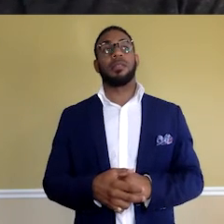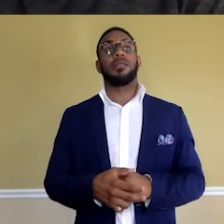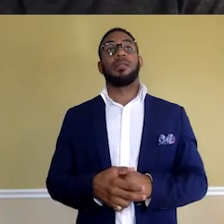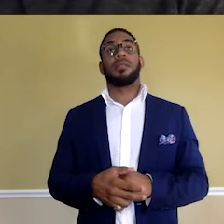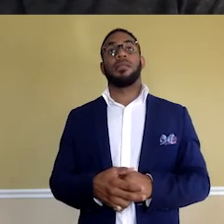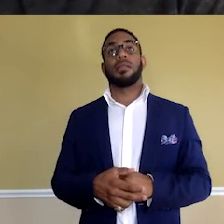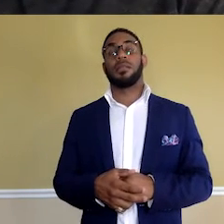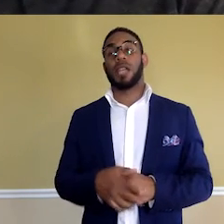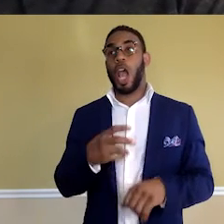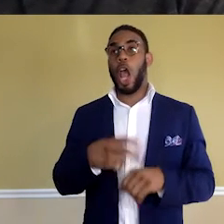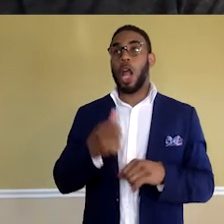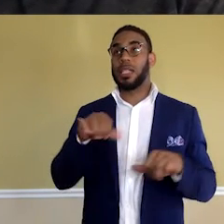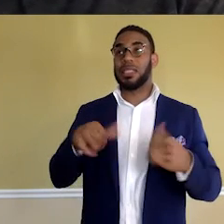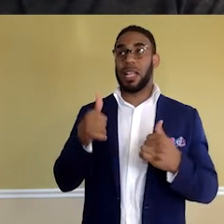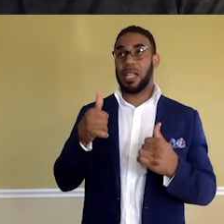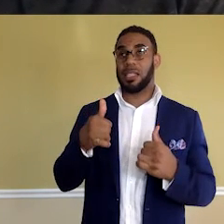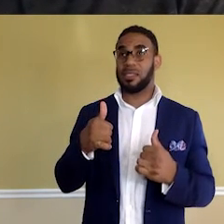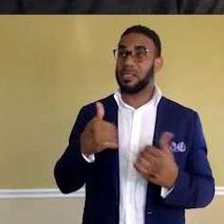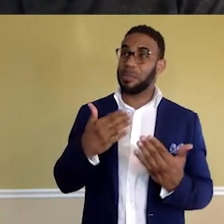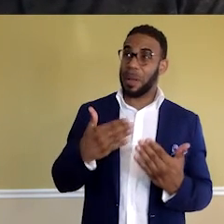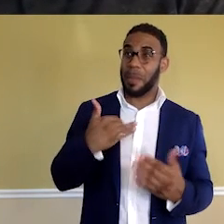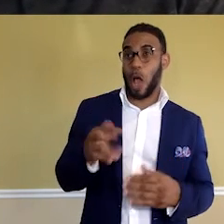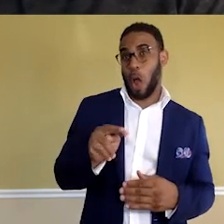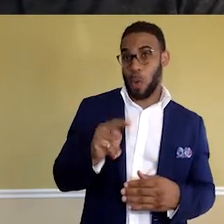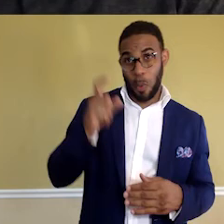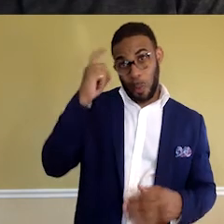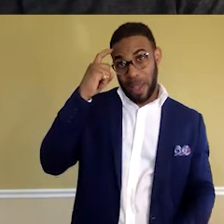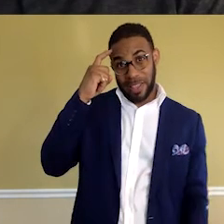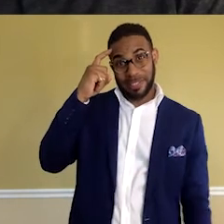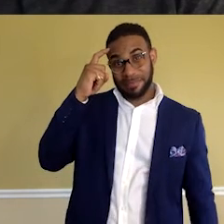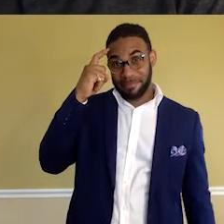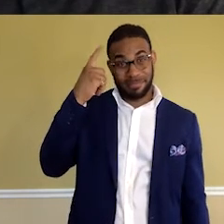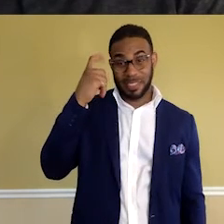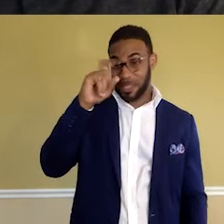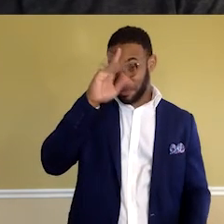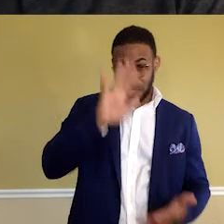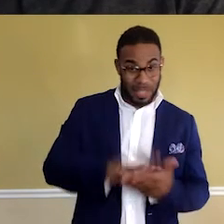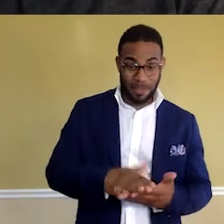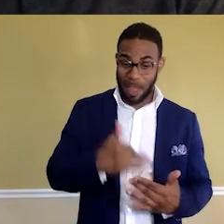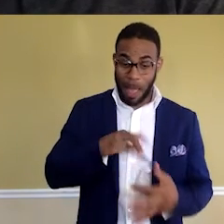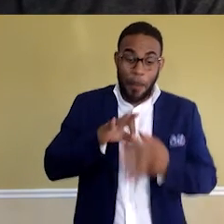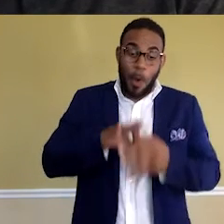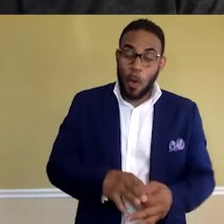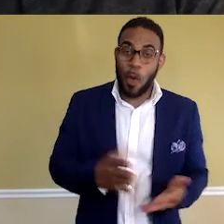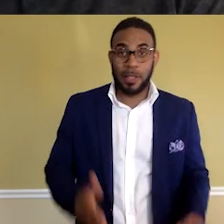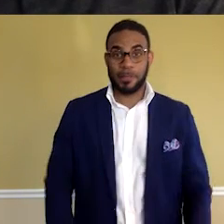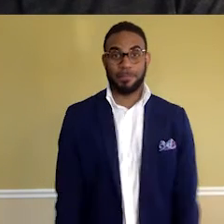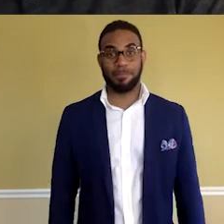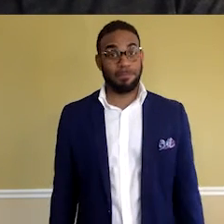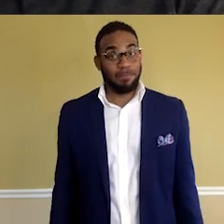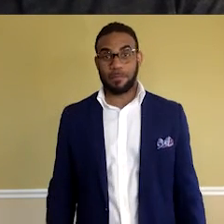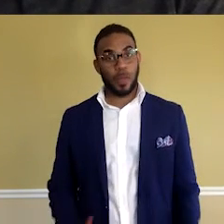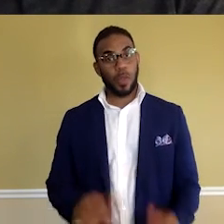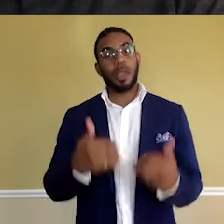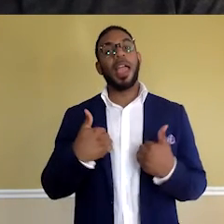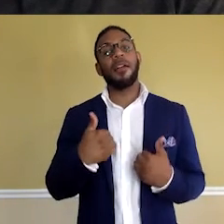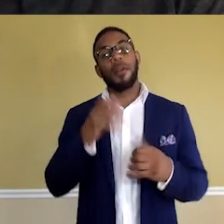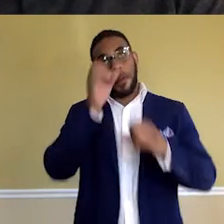Well, the hardest challenges was probably my own brain. Just believing I belonged here. You know, when you have a picture and kind of a